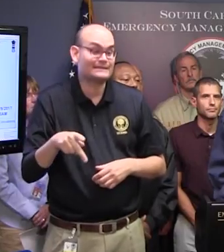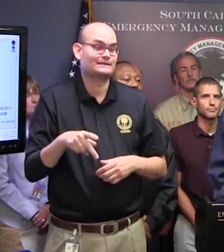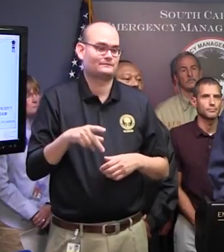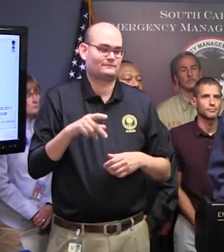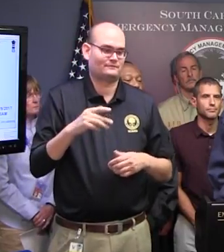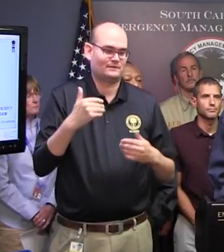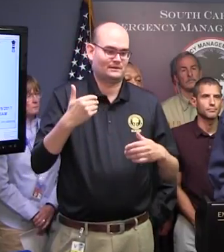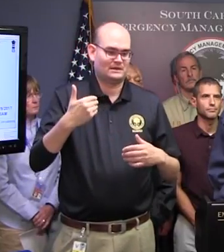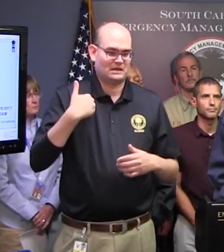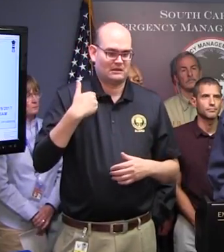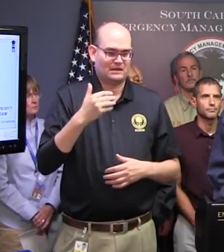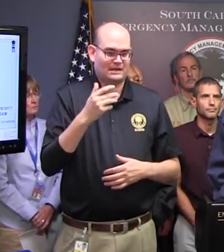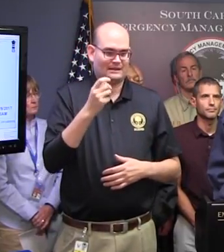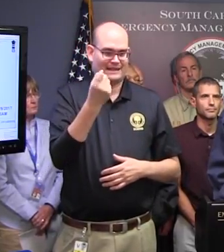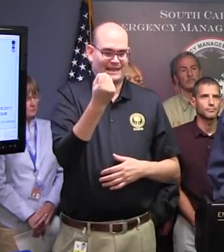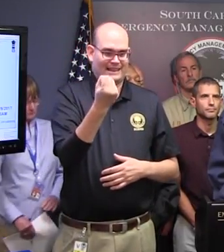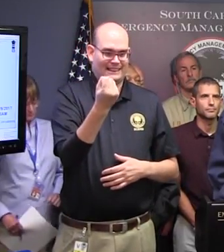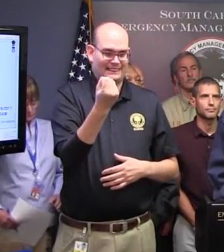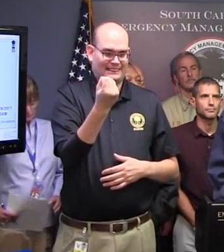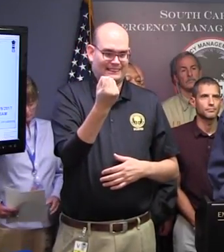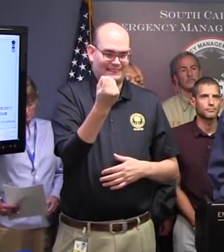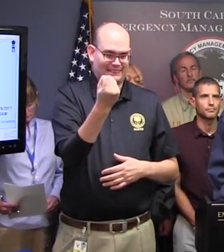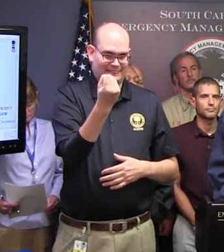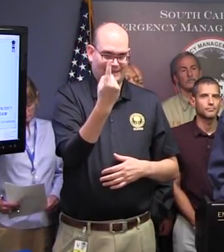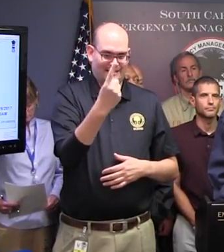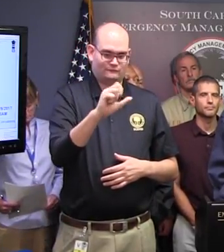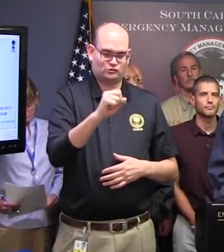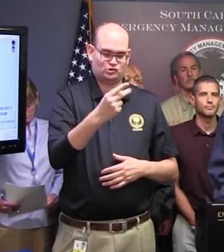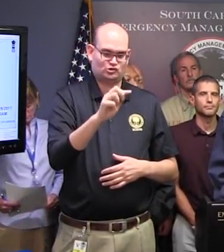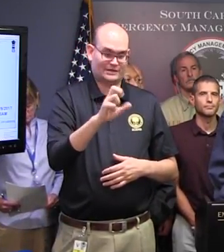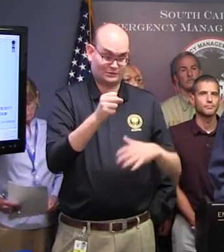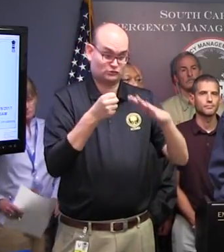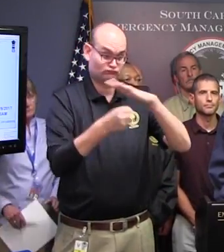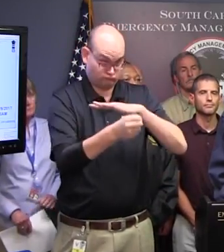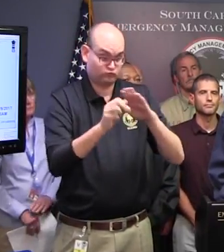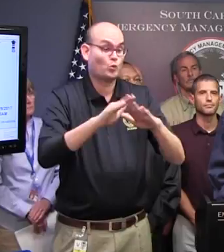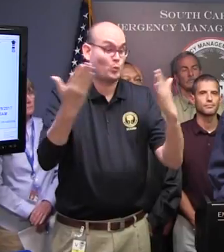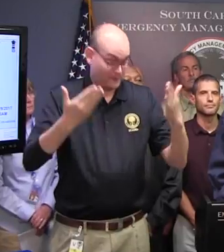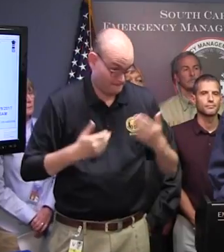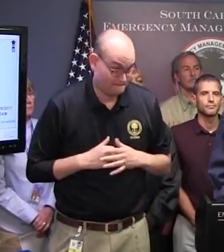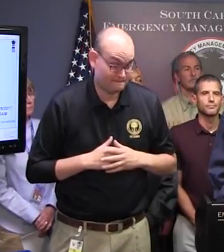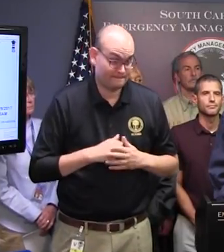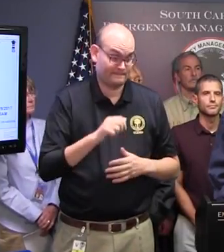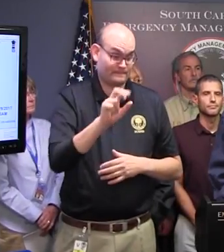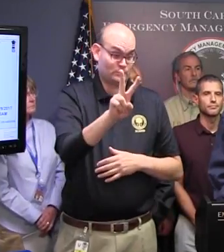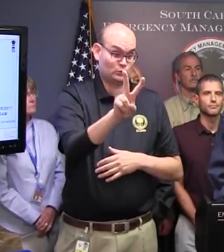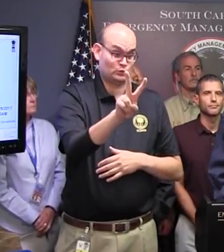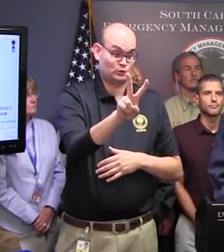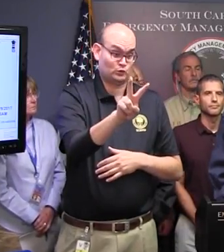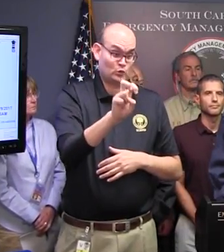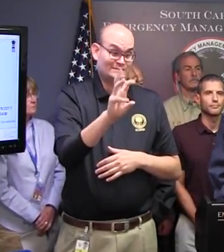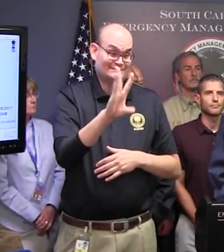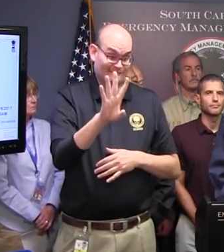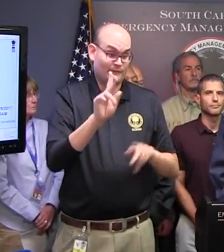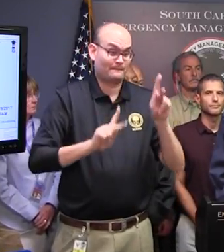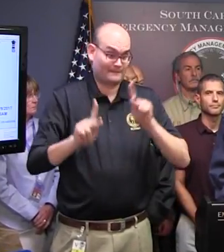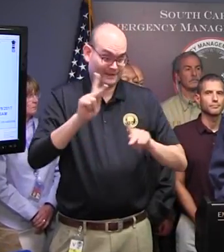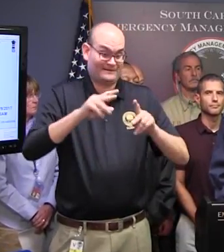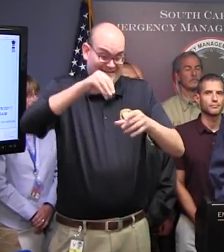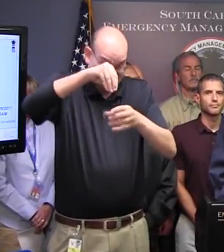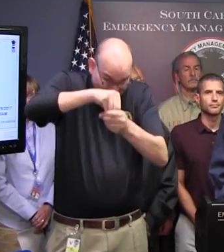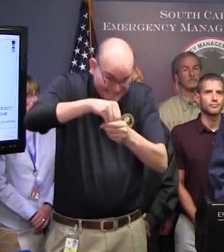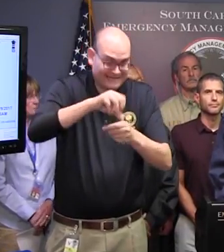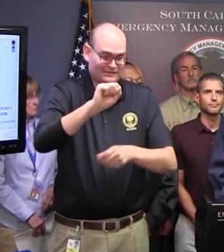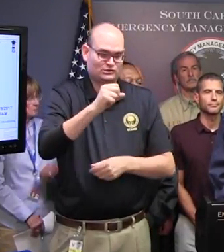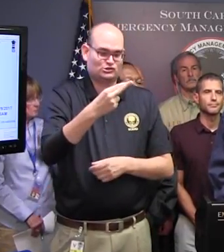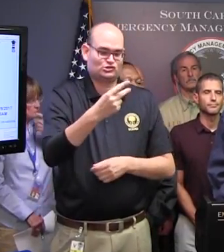11 shelters open, and 264 evacuees are in those shelters as